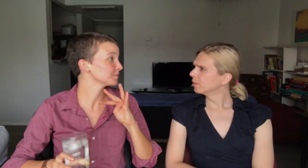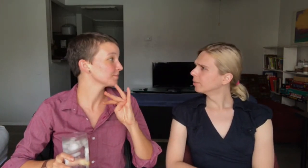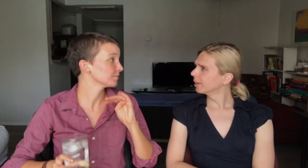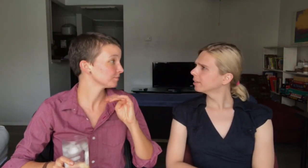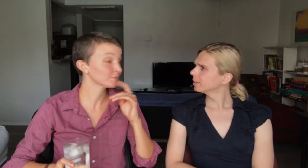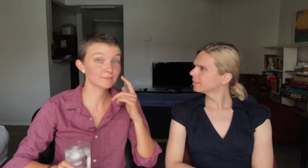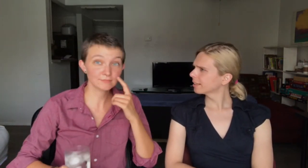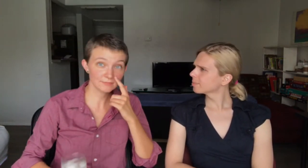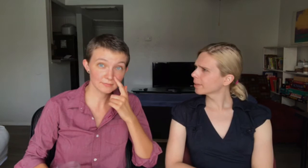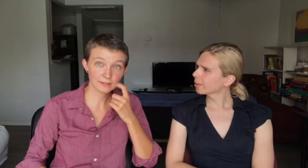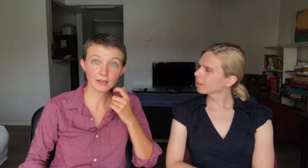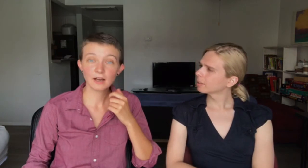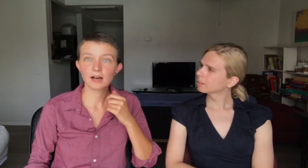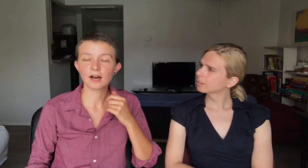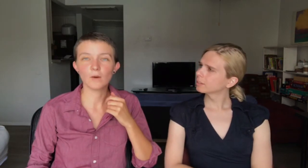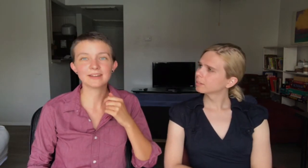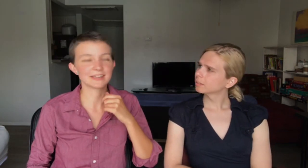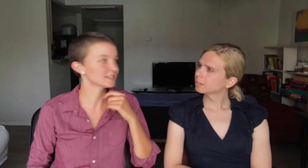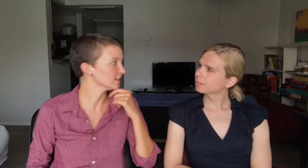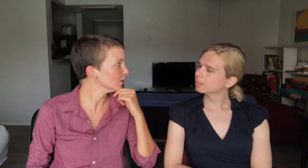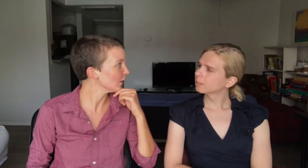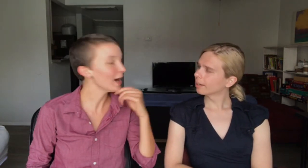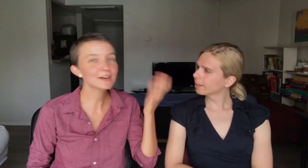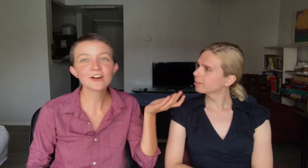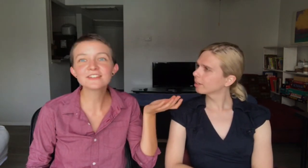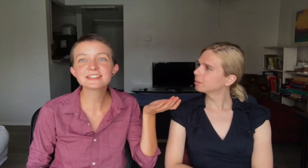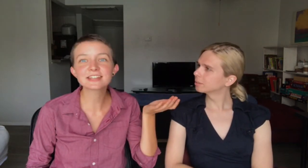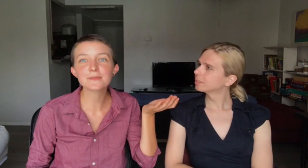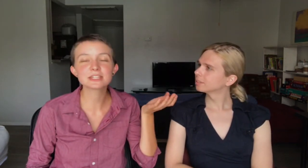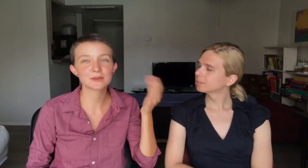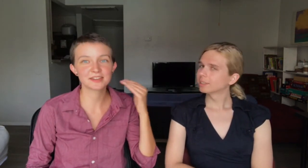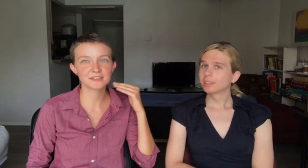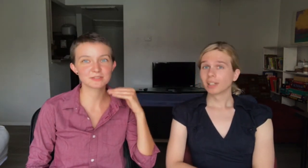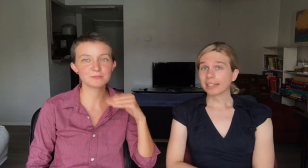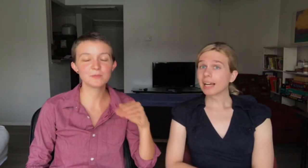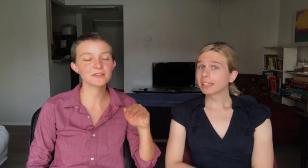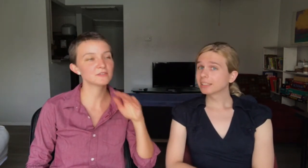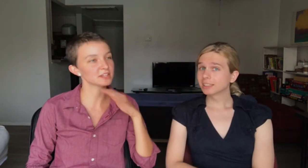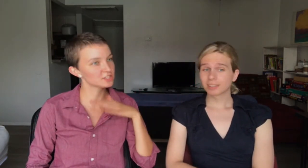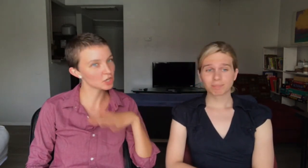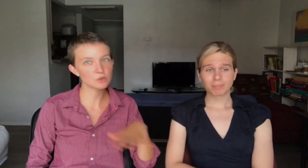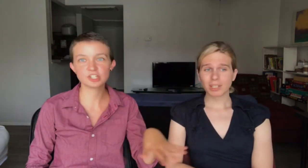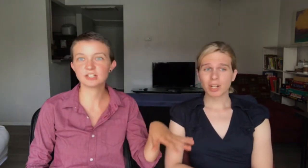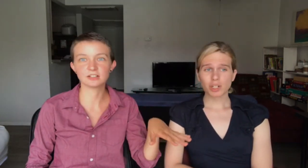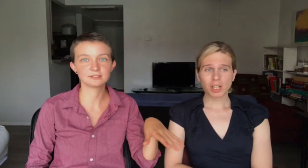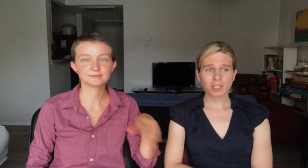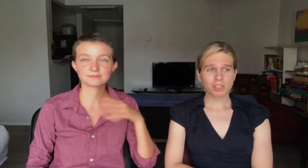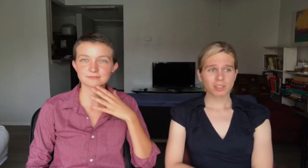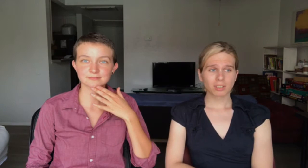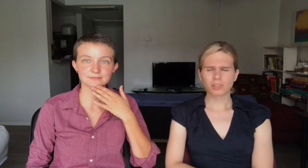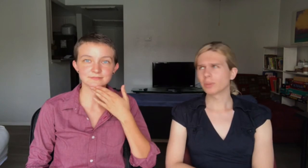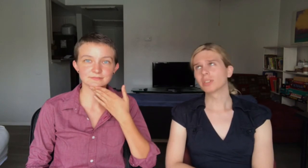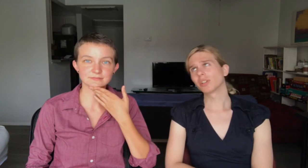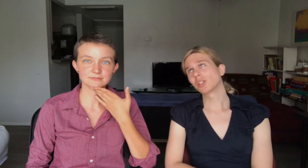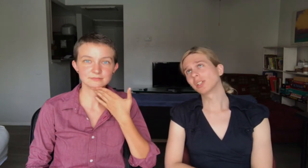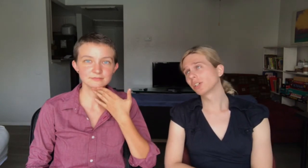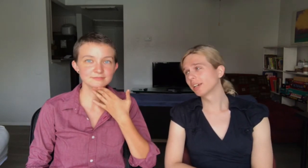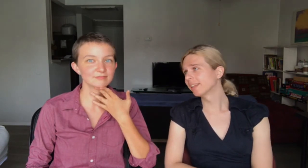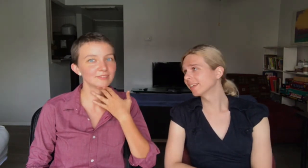new, right? Mm this month? Oh, I guess so. How did all these things happen this month again? This month, felt so chill. of change. There's always a lot of change. think